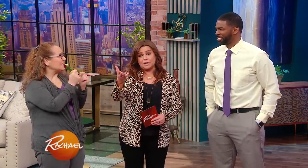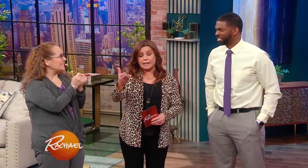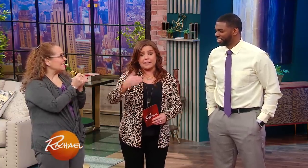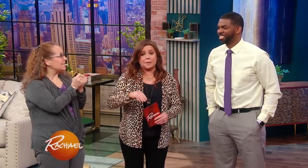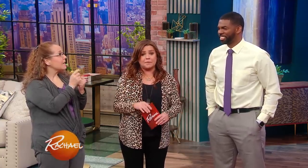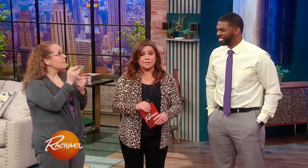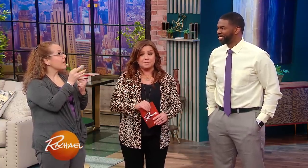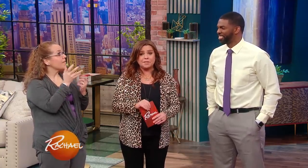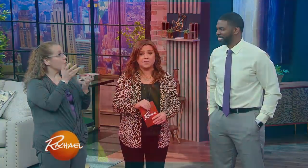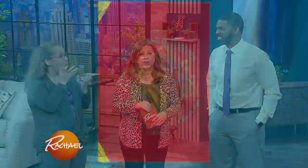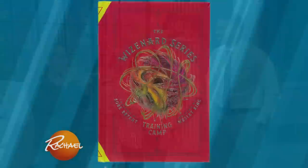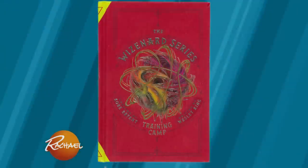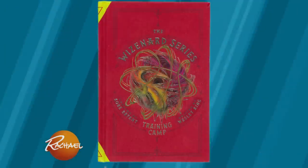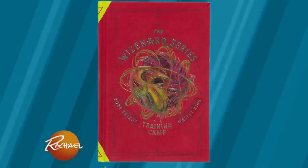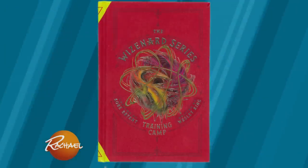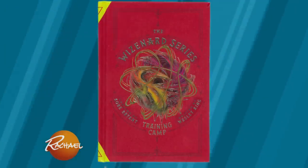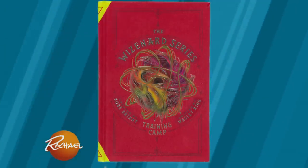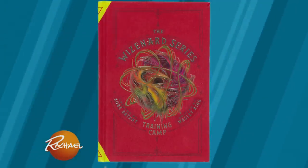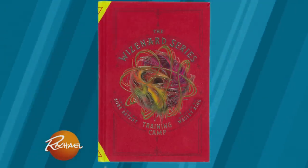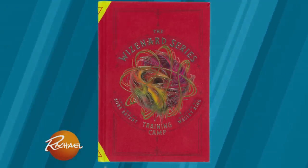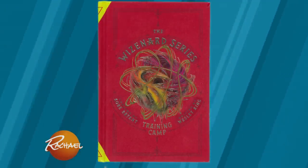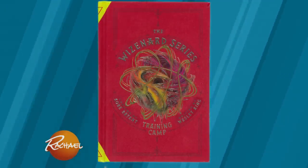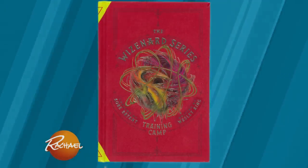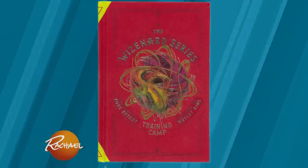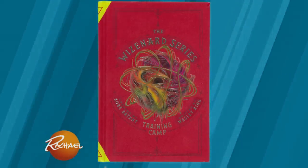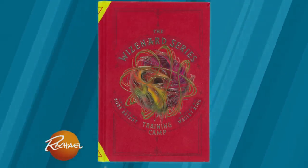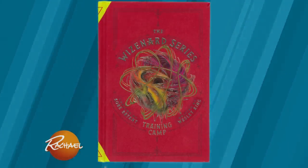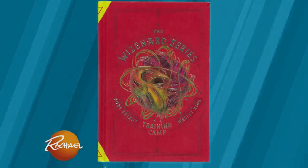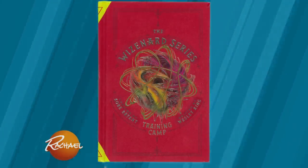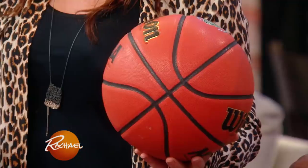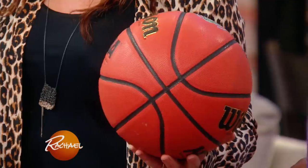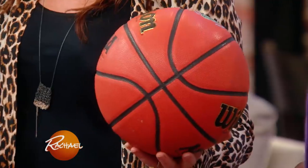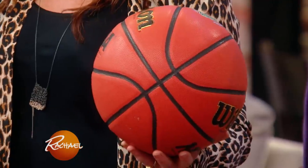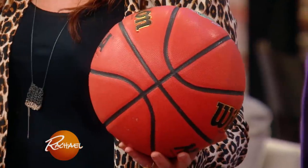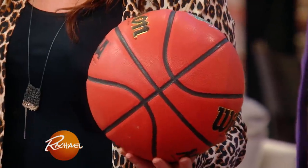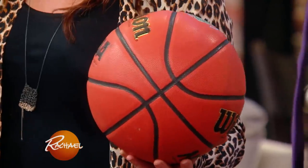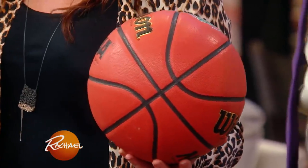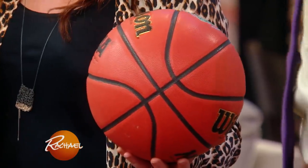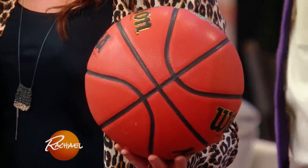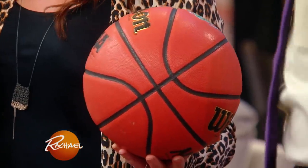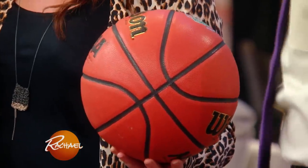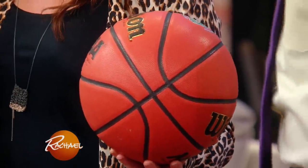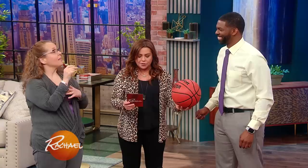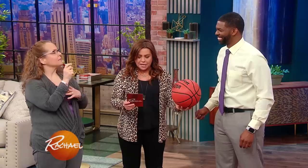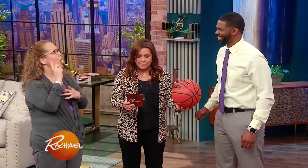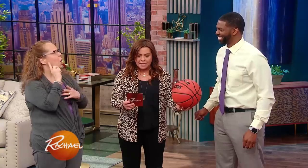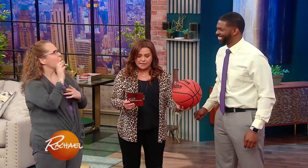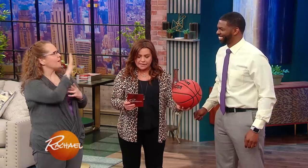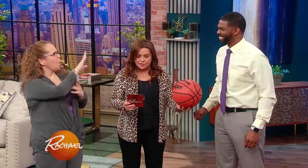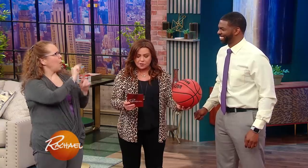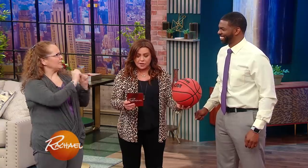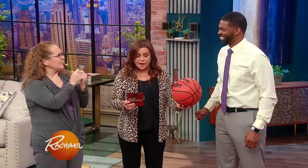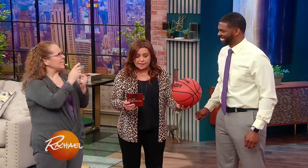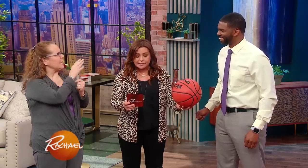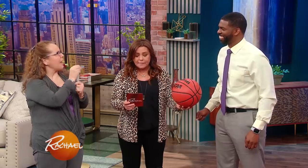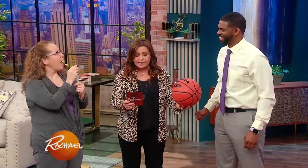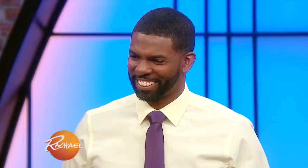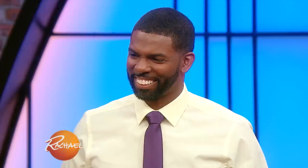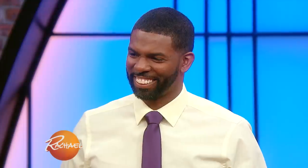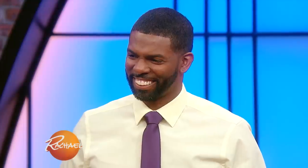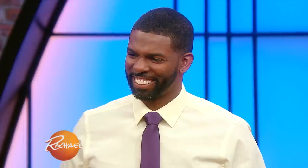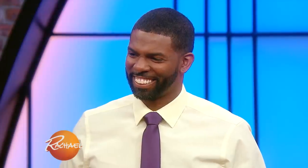If you would like a copy of his books, they're on shelves now. Yes, the first edition's already out. Wilson Sporting Goods heard about you and your team and they sent over